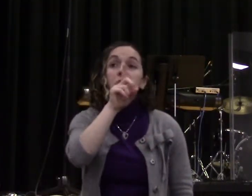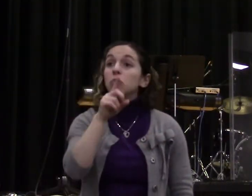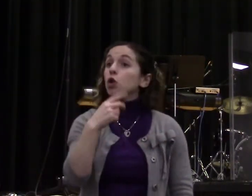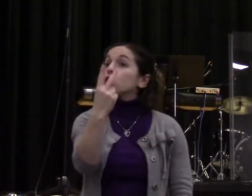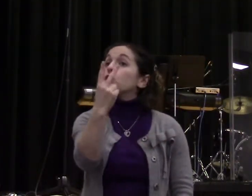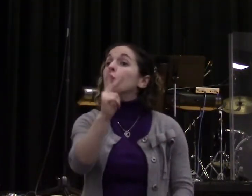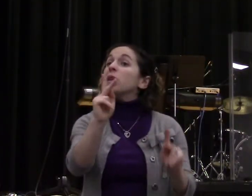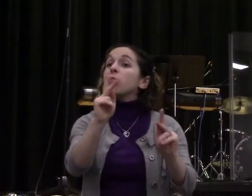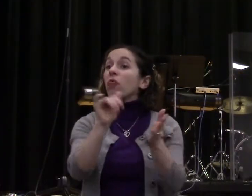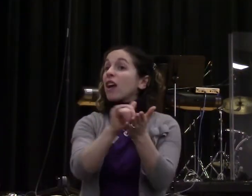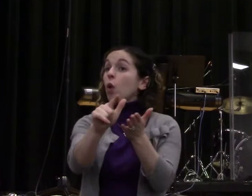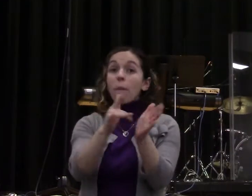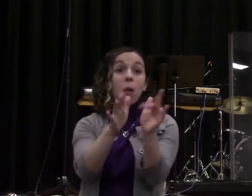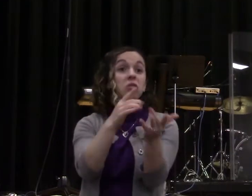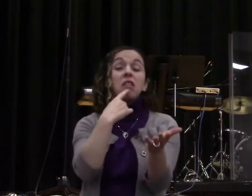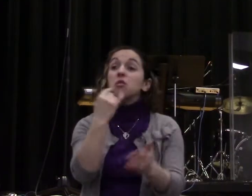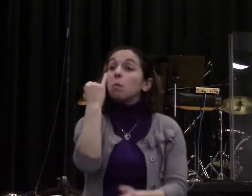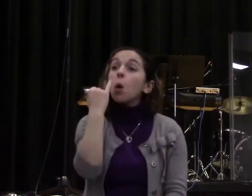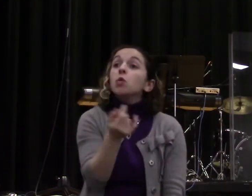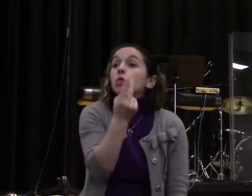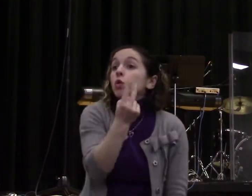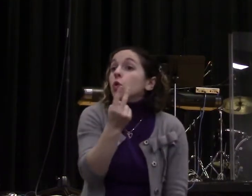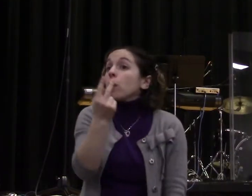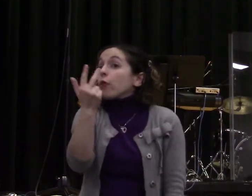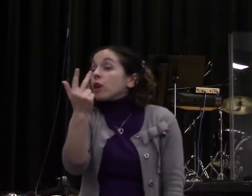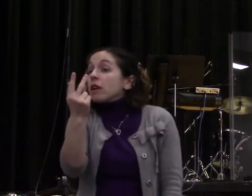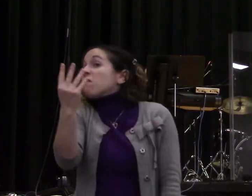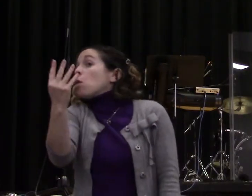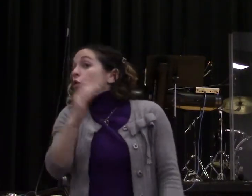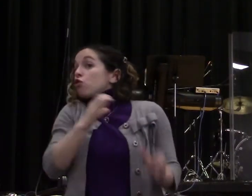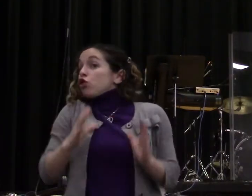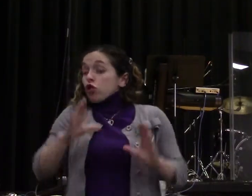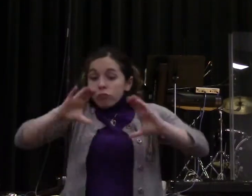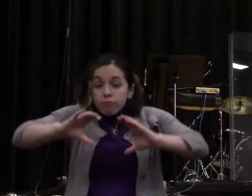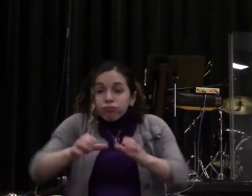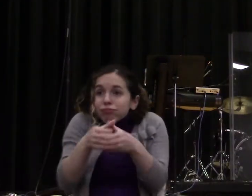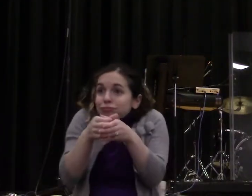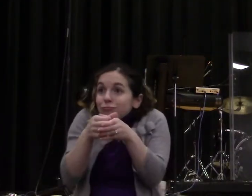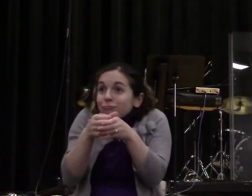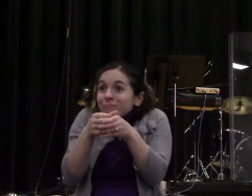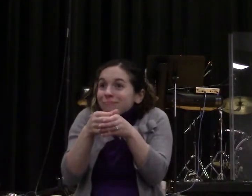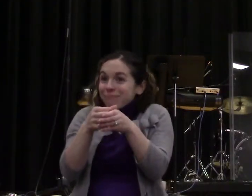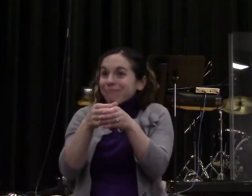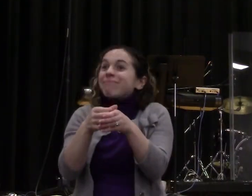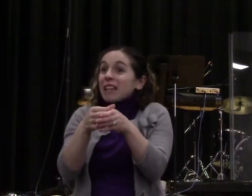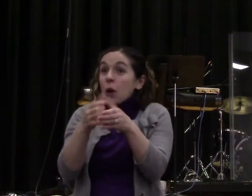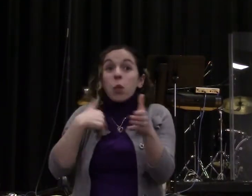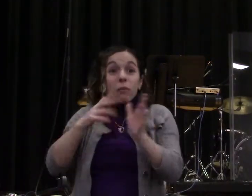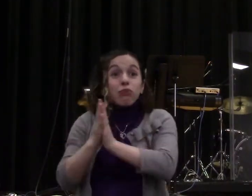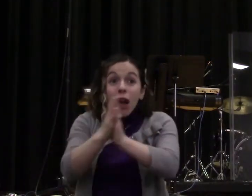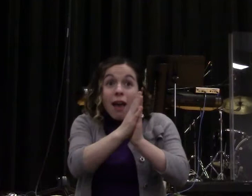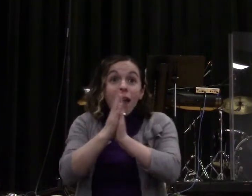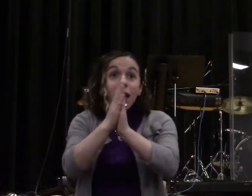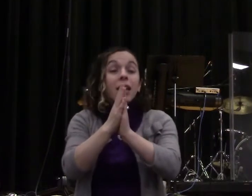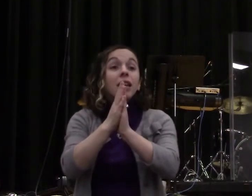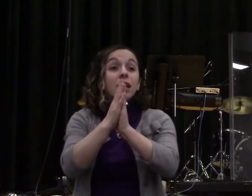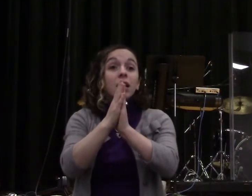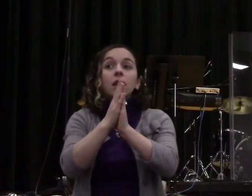spirit, in your purpose, two or three of them. Hi, little toes. And two or three together, Jesus says, I am there